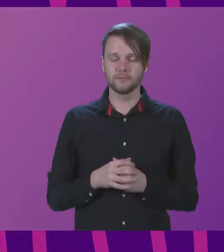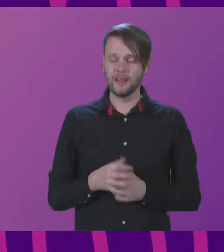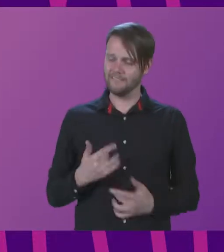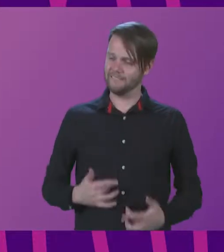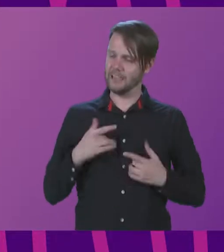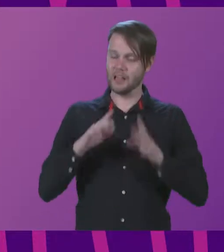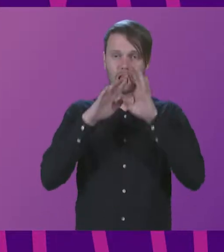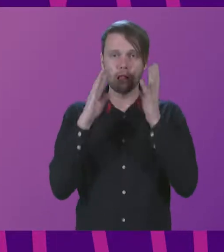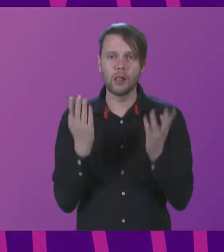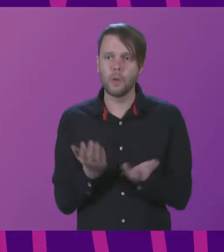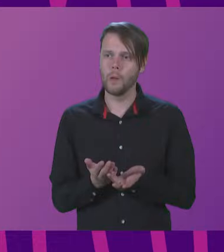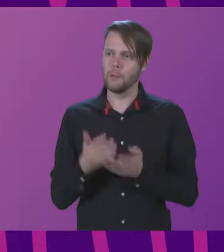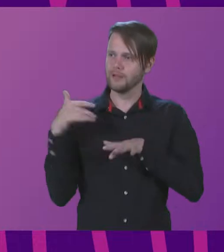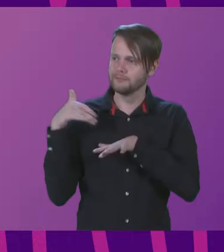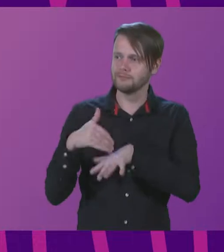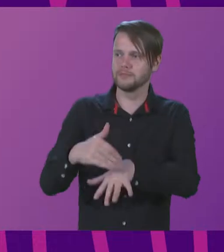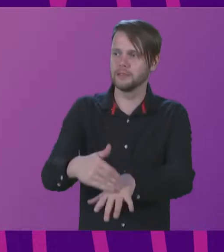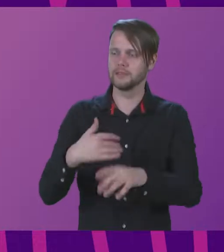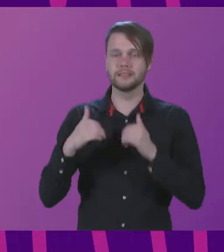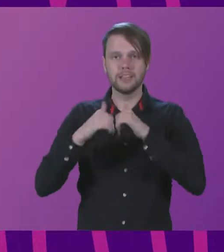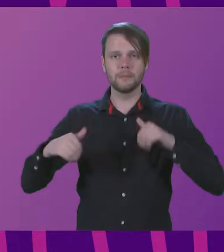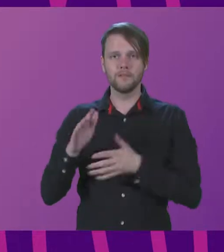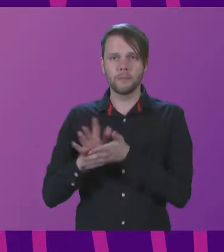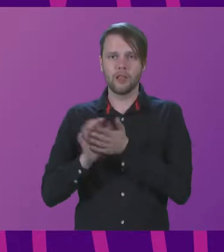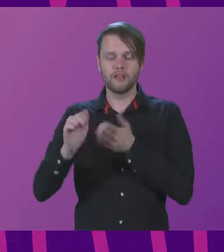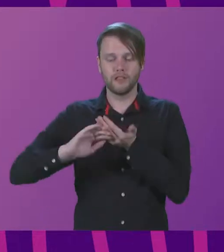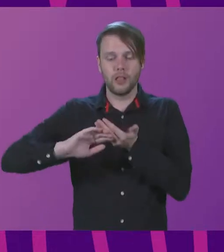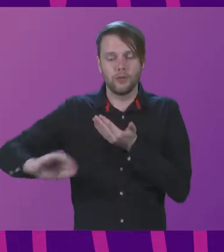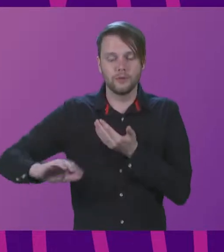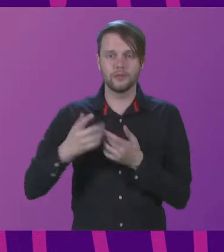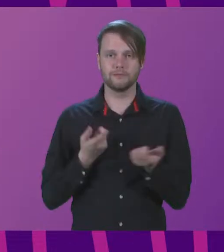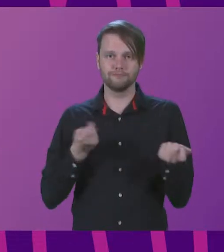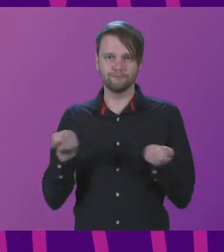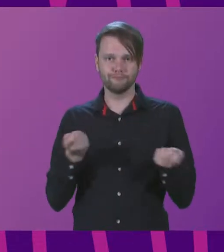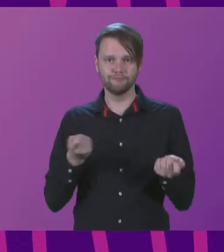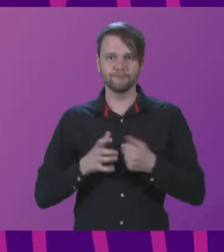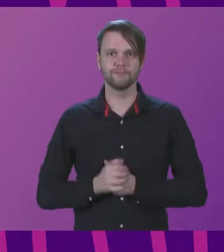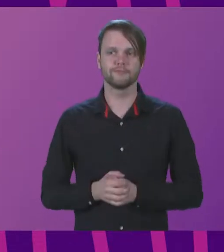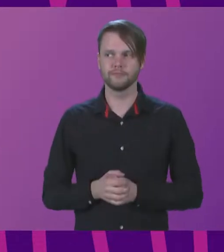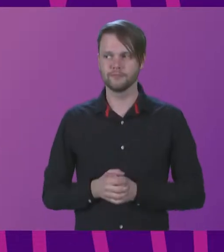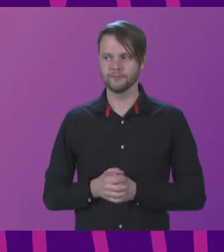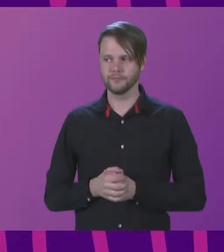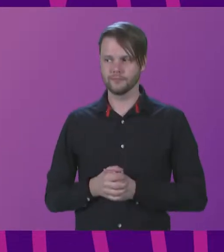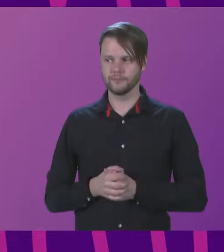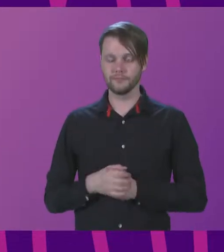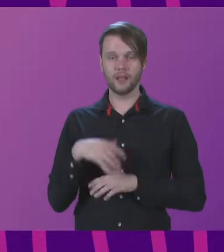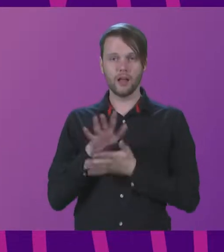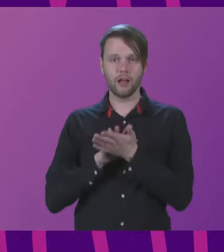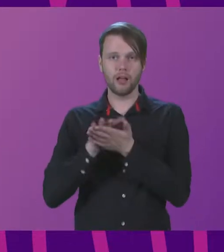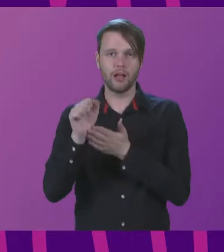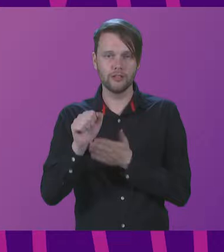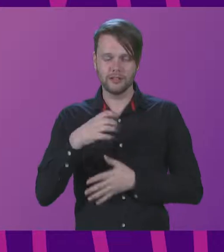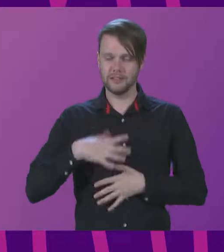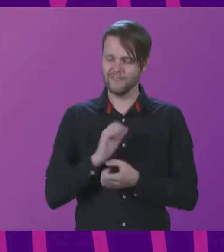a fitting riposte to the culture of exclusion, the culture of central state control. Culture needs